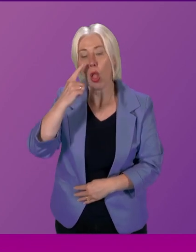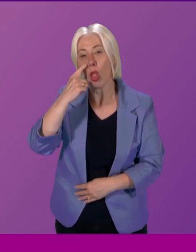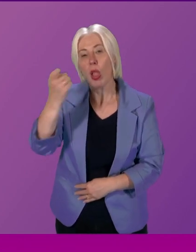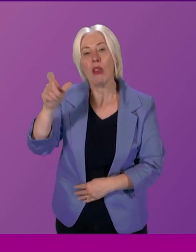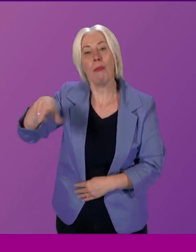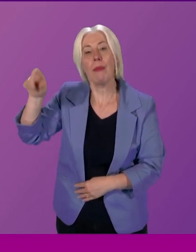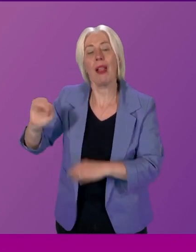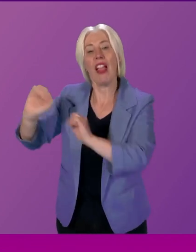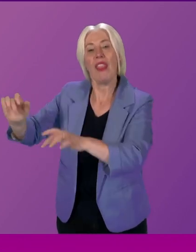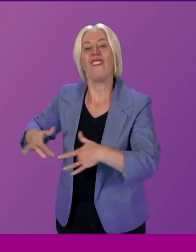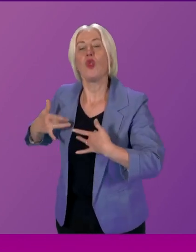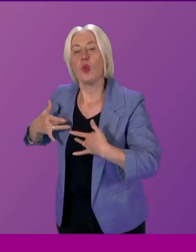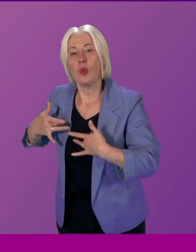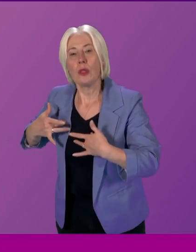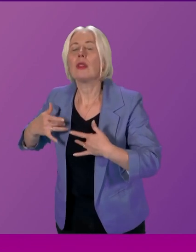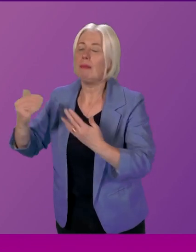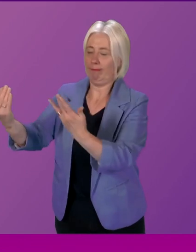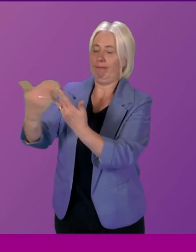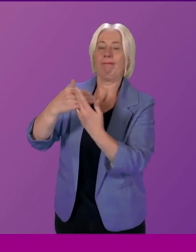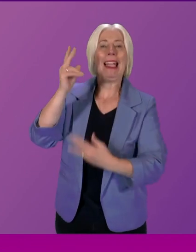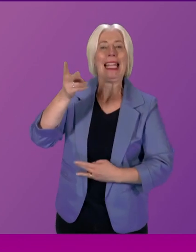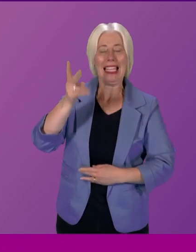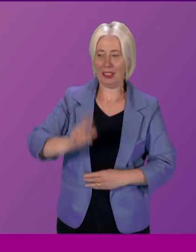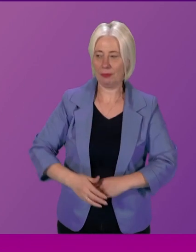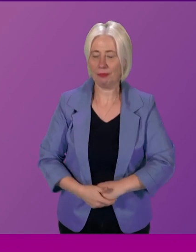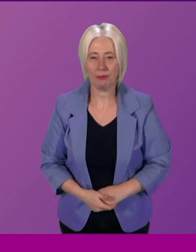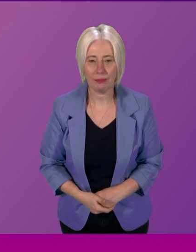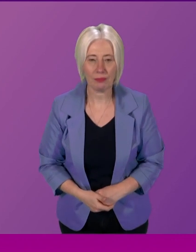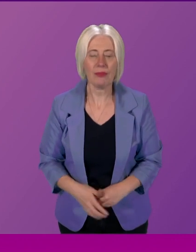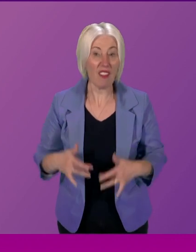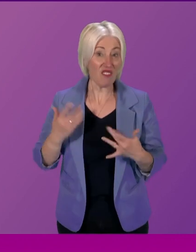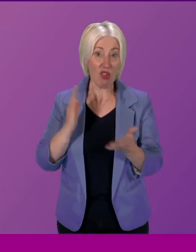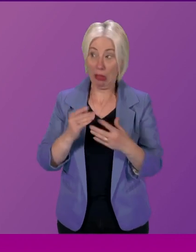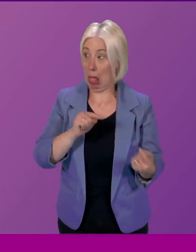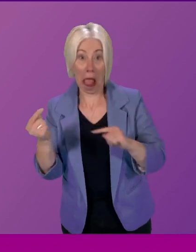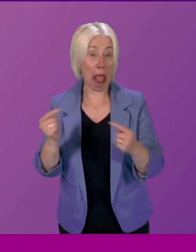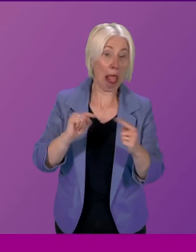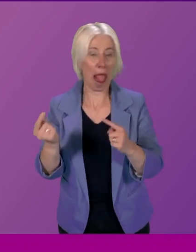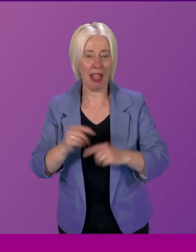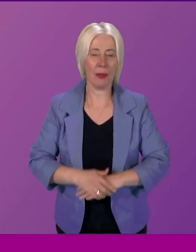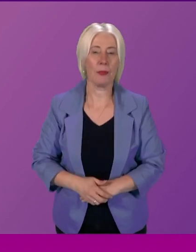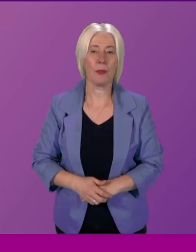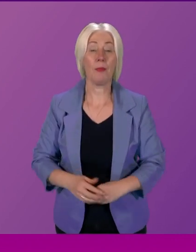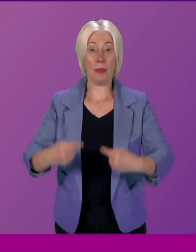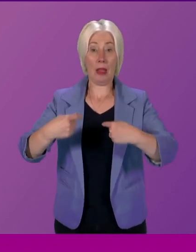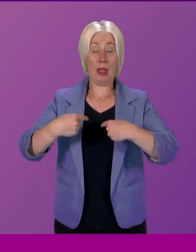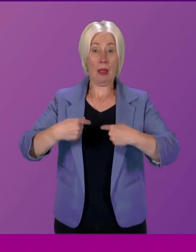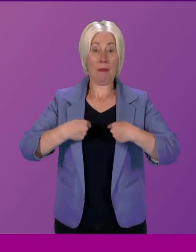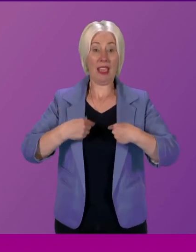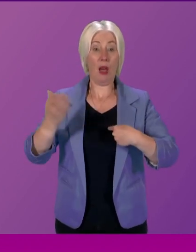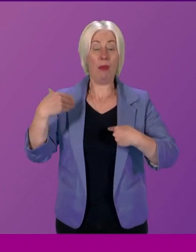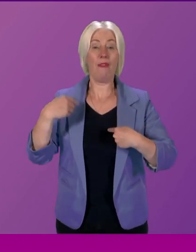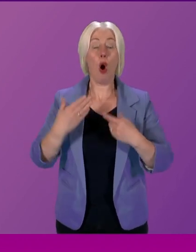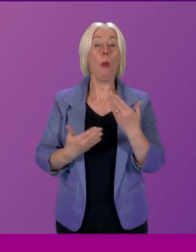Bob Doris. Doris. Thank you. I'm certainly getting dragged into this debate now, I feel. I should declare an interest as a former modern studies